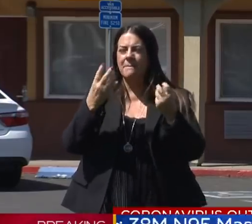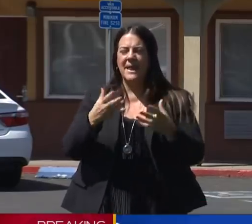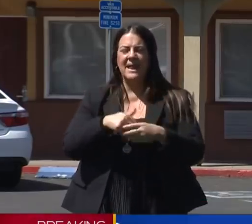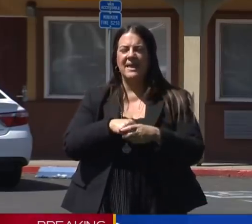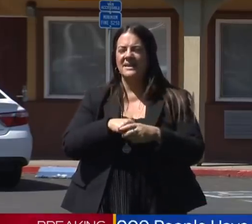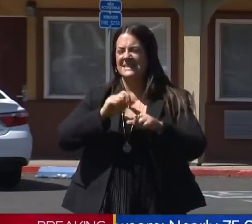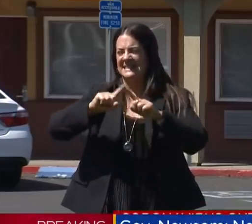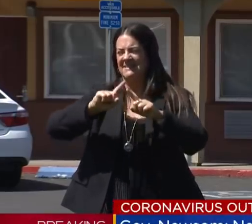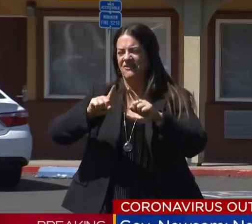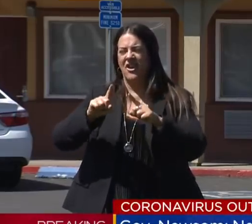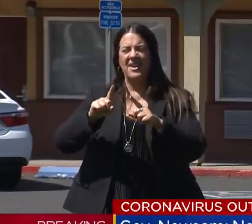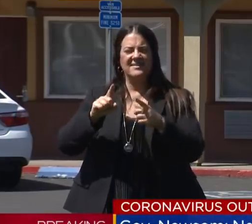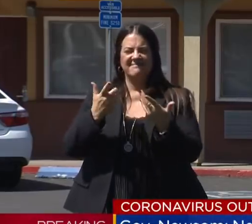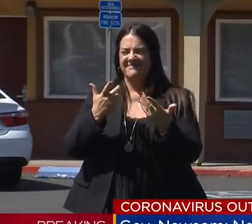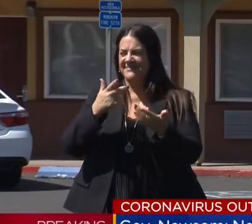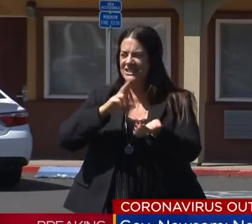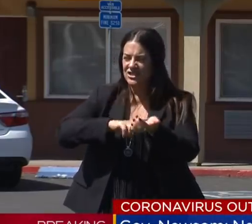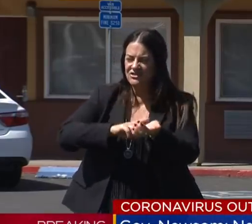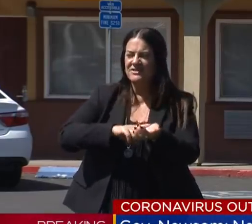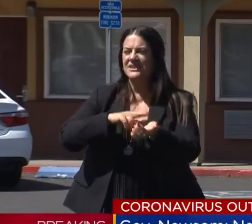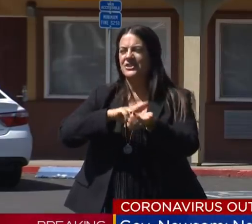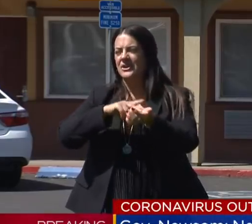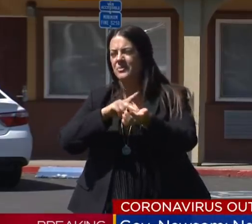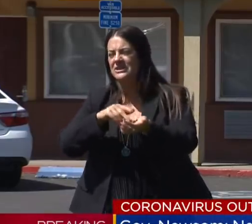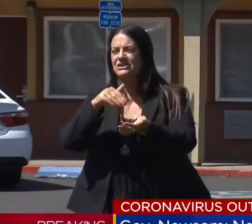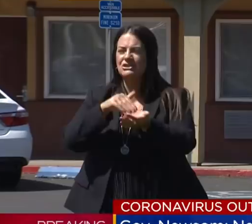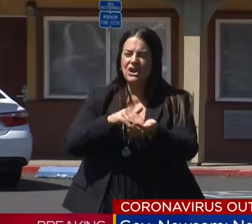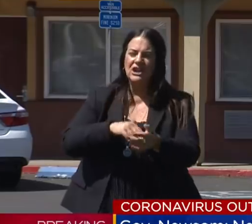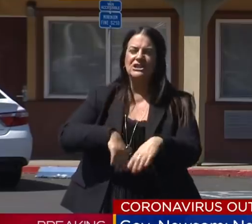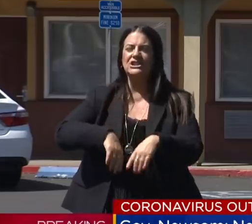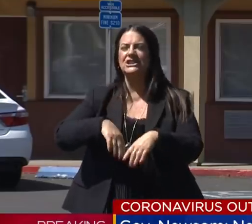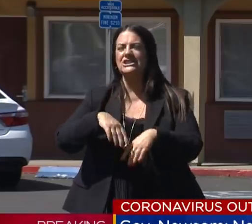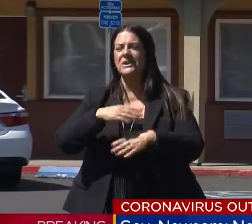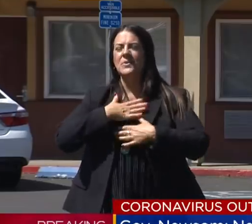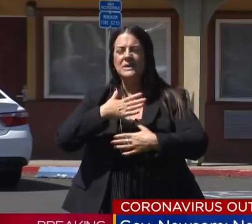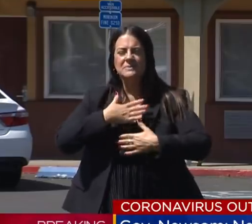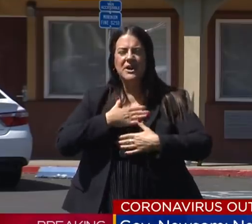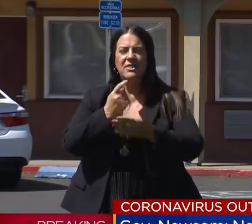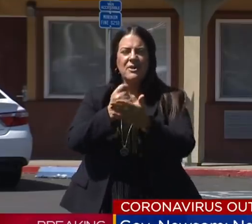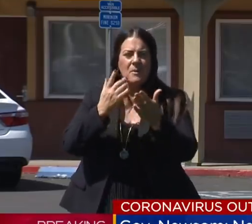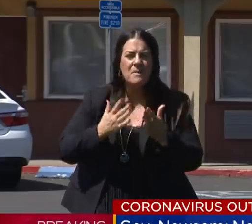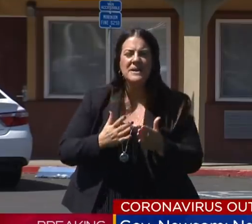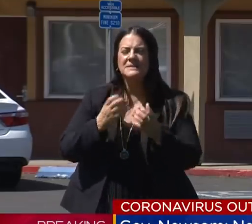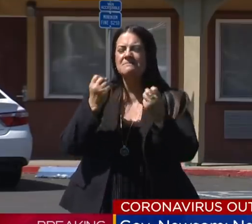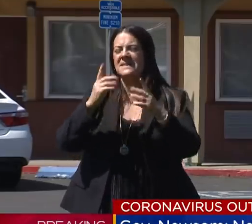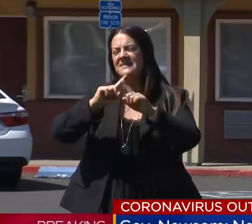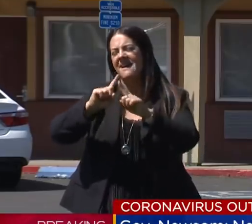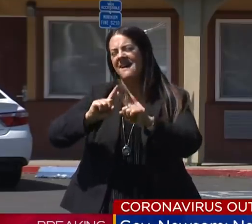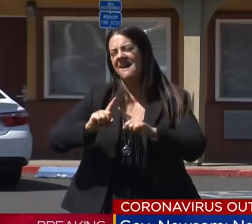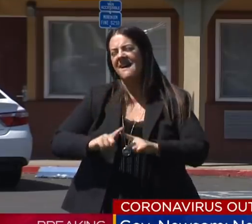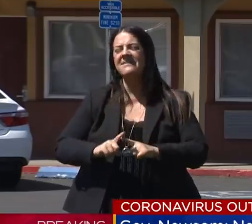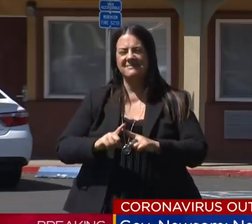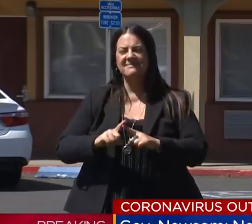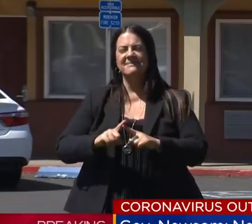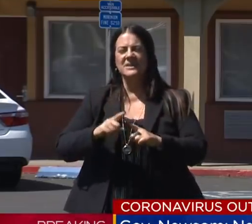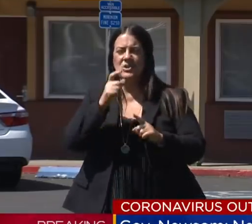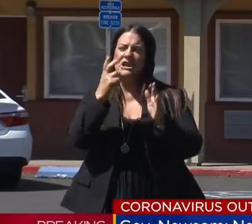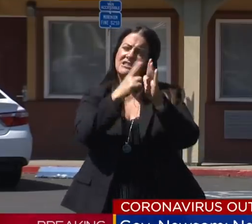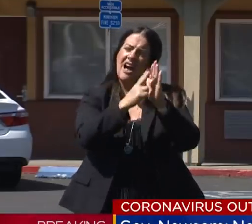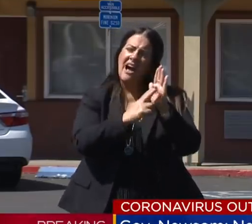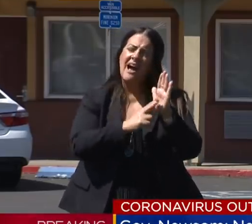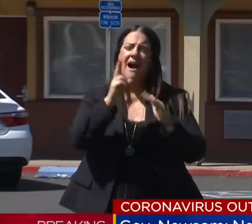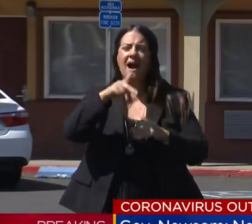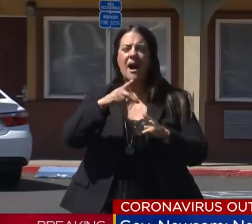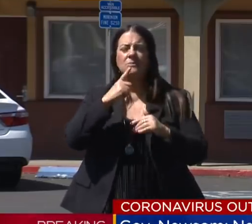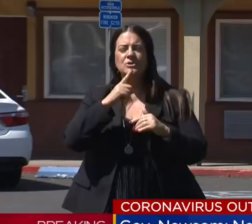paramedics, nurses, nurse practitioners, doctors and the like to get ready to participate in helping us support the surge. And we're triaging